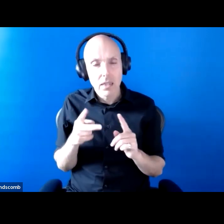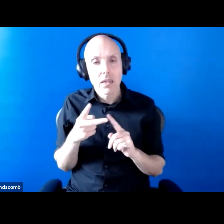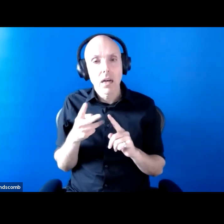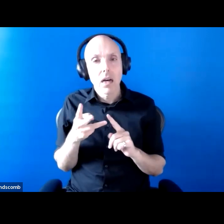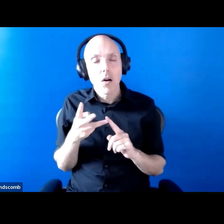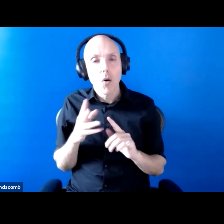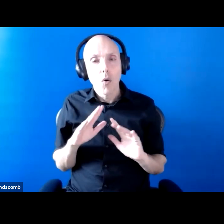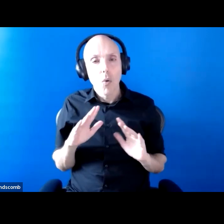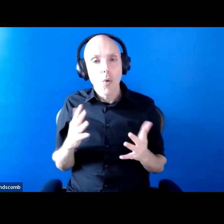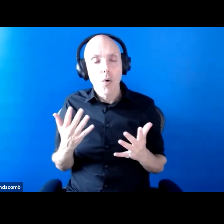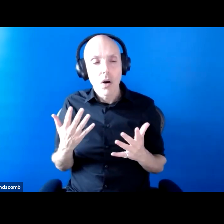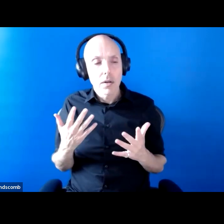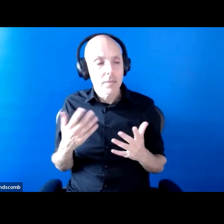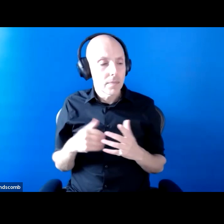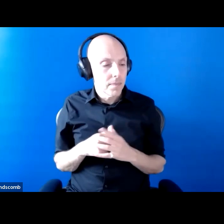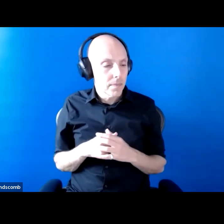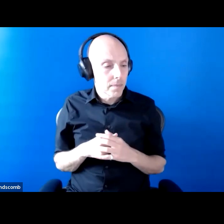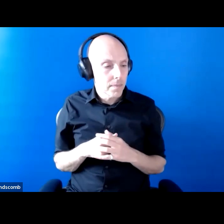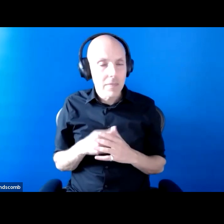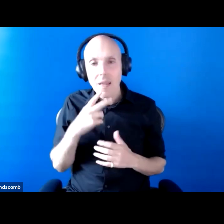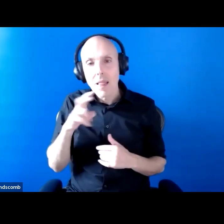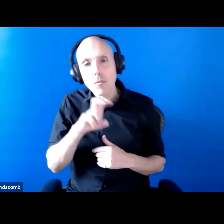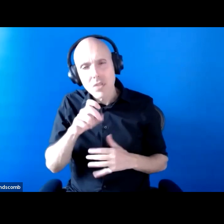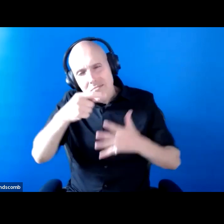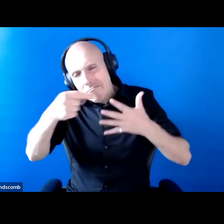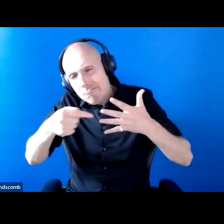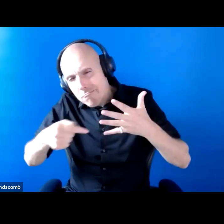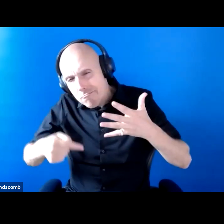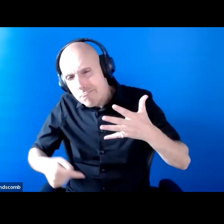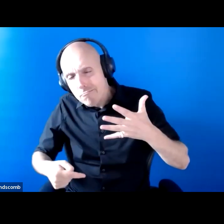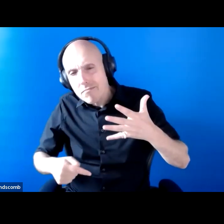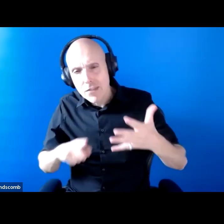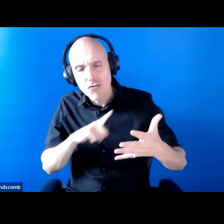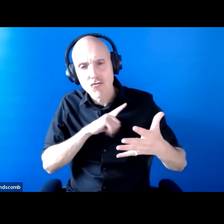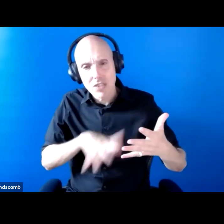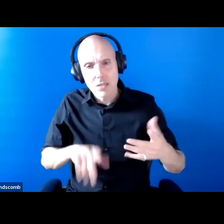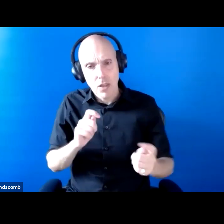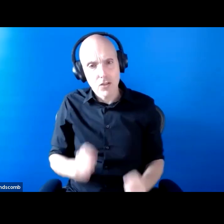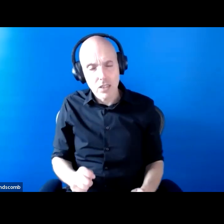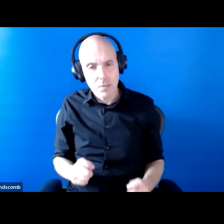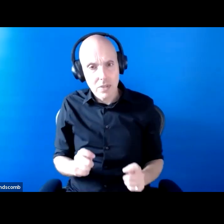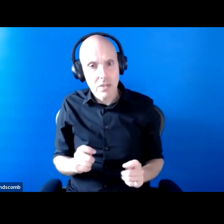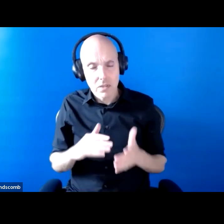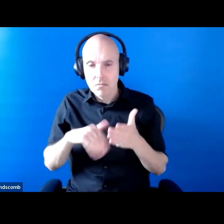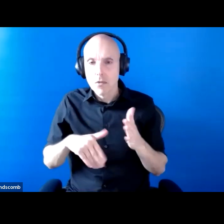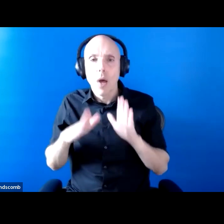lip read. There were a whole lot of reasonable adjustment exemptions in those regulations.